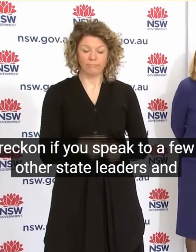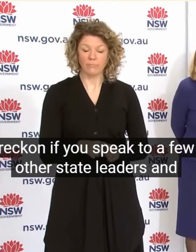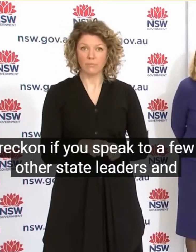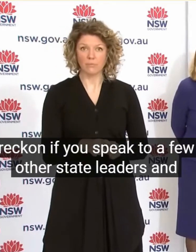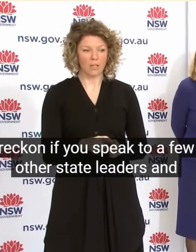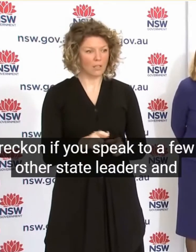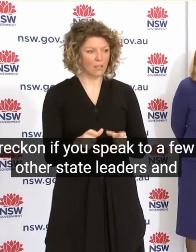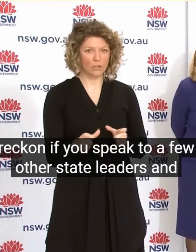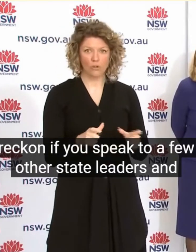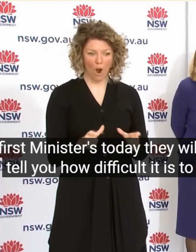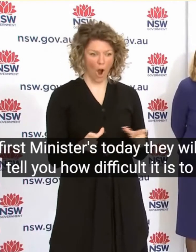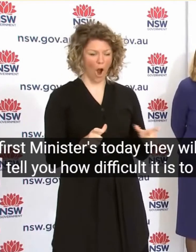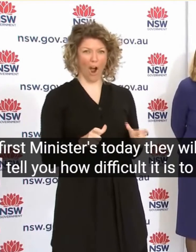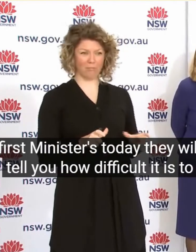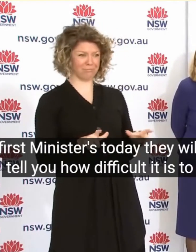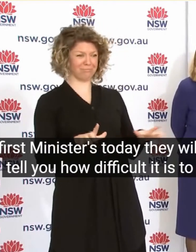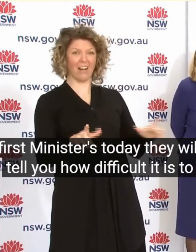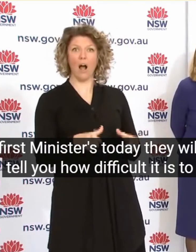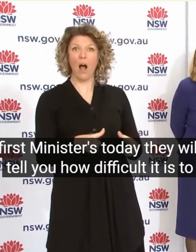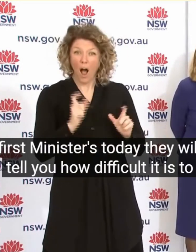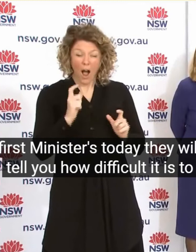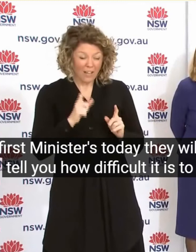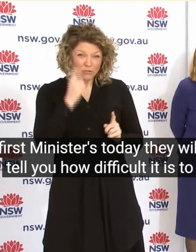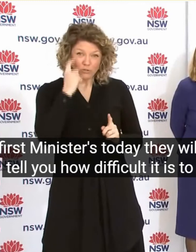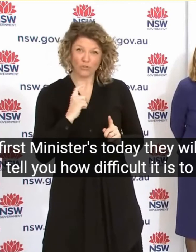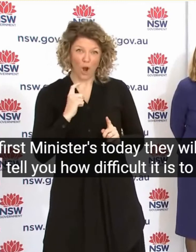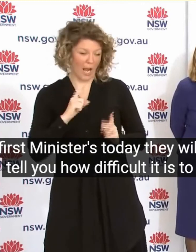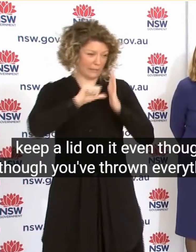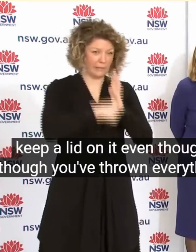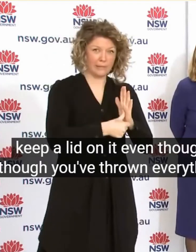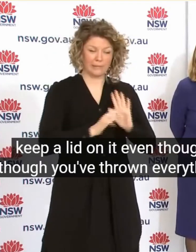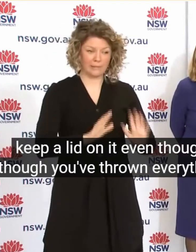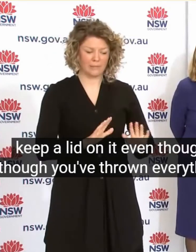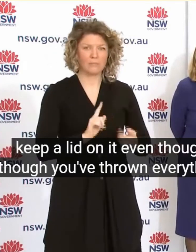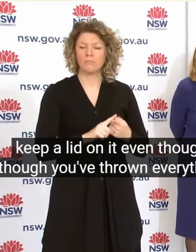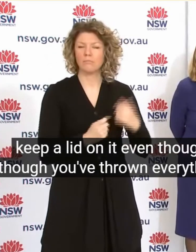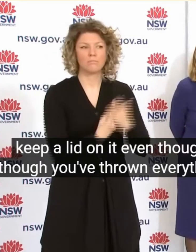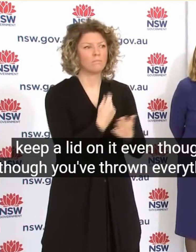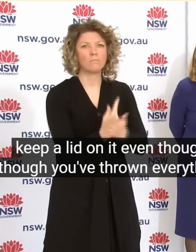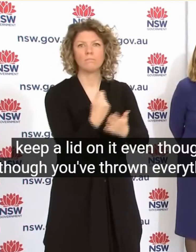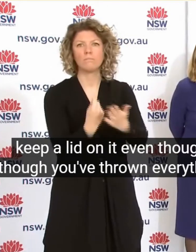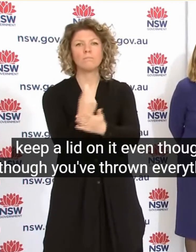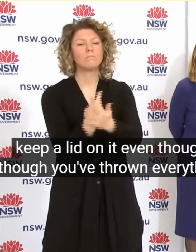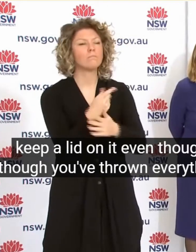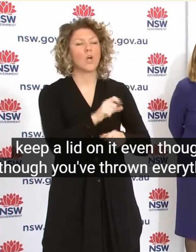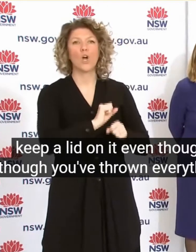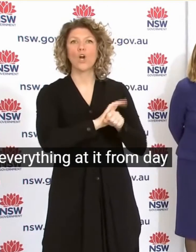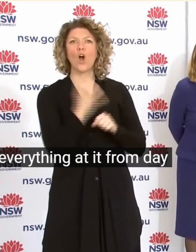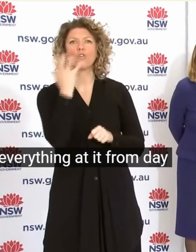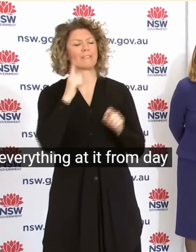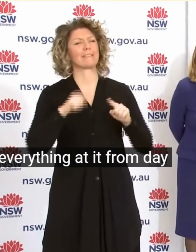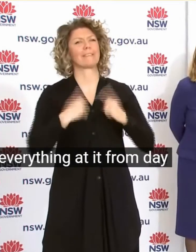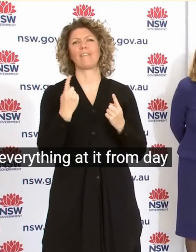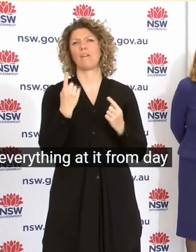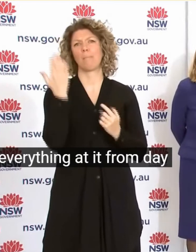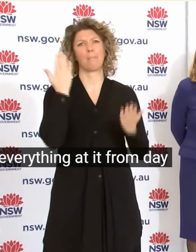ult It Is To Keep A Lid On It Even Though You Thrown Everything At It From Day One You Done Everything You Can Delta Is Very Different